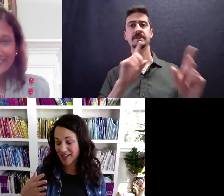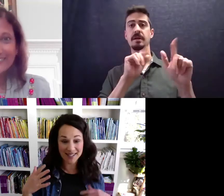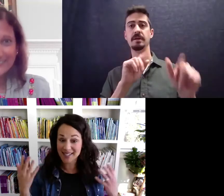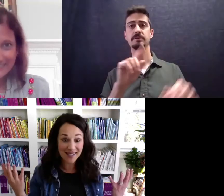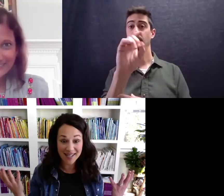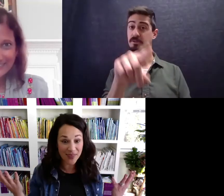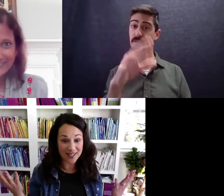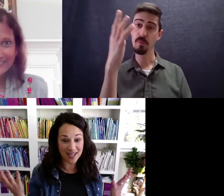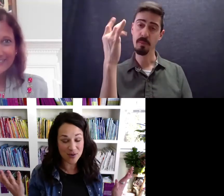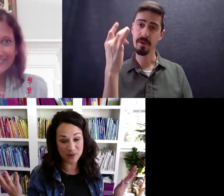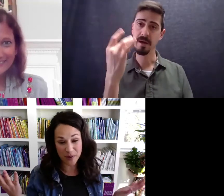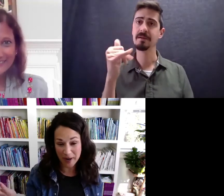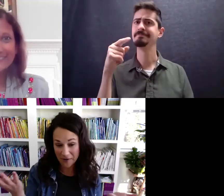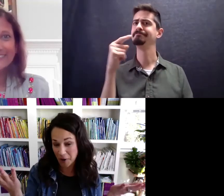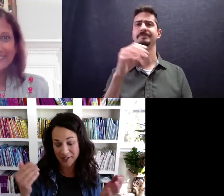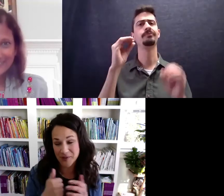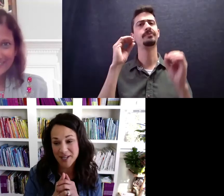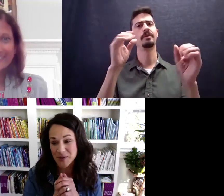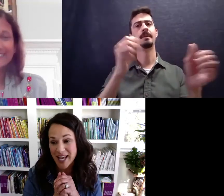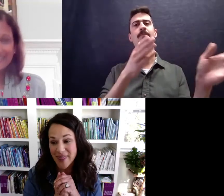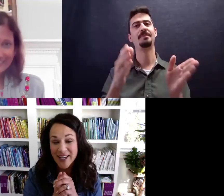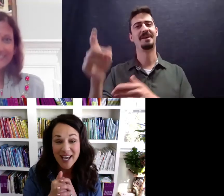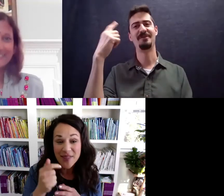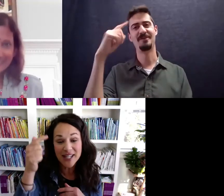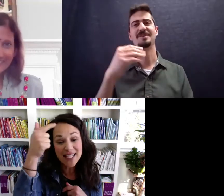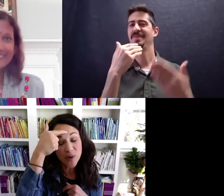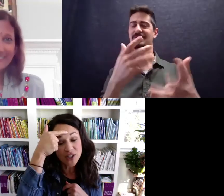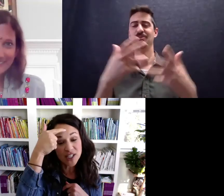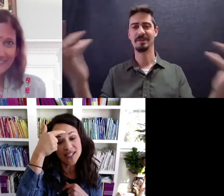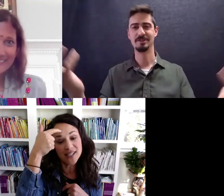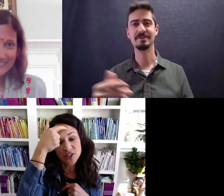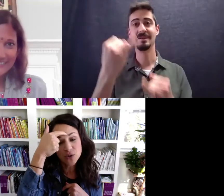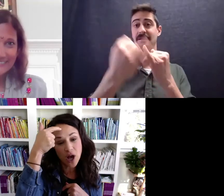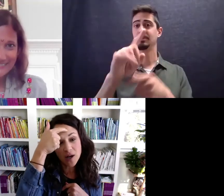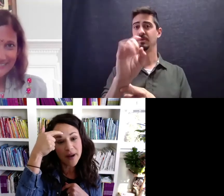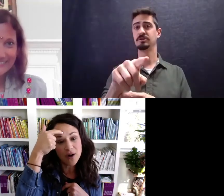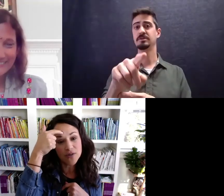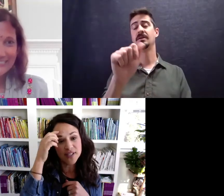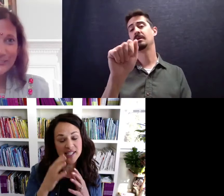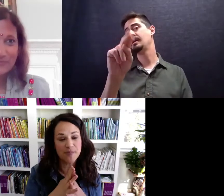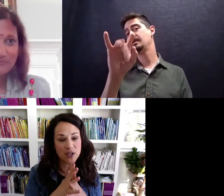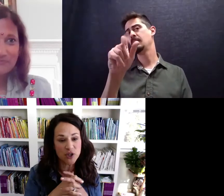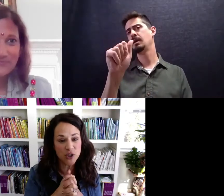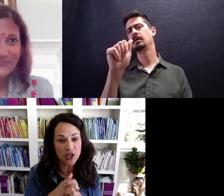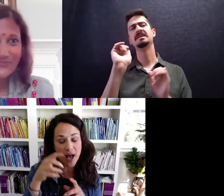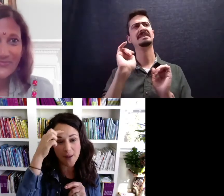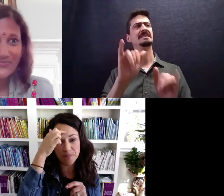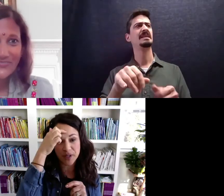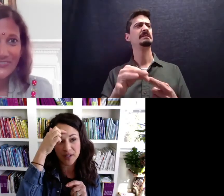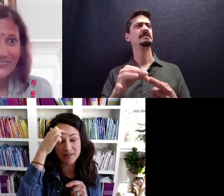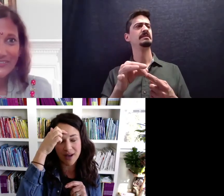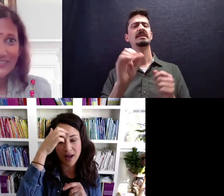Because this is nothing that you could prepare for. thank you, Seth. The last question, Anita, could you talk about the special